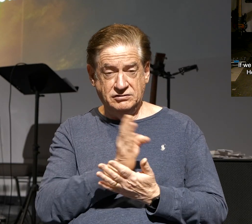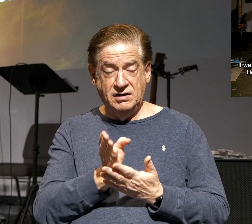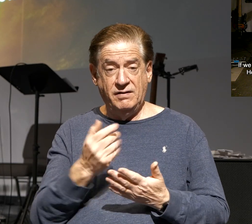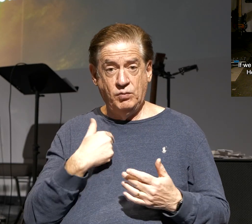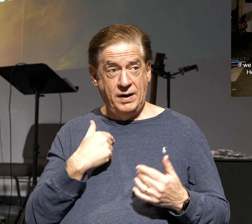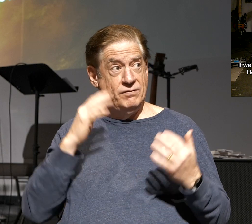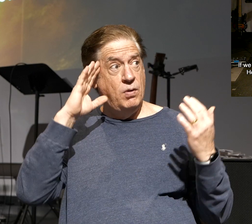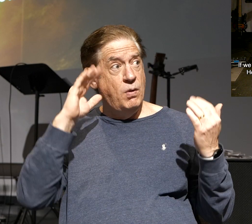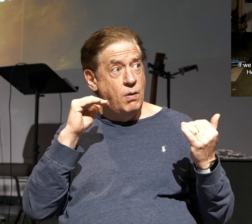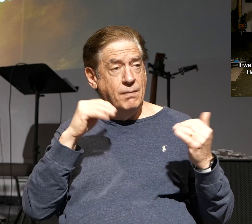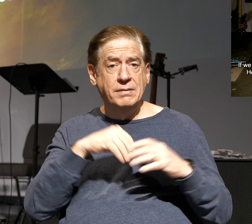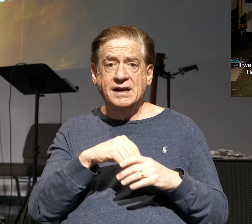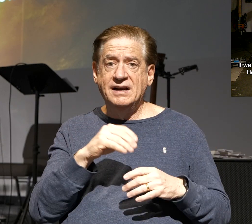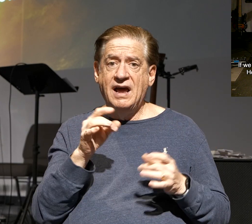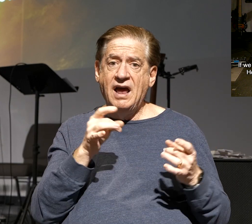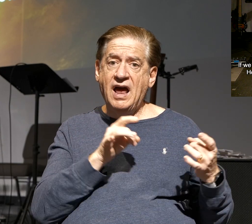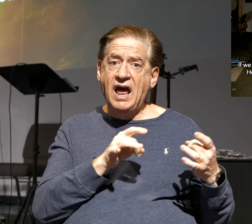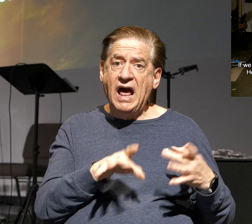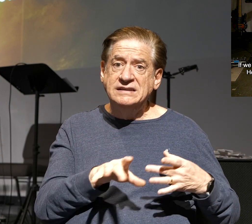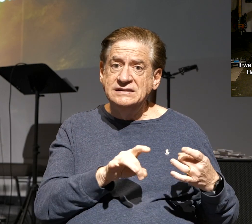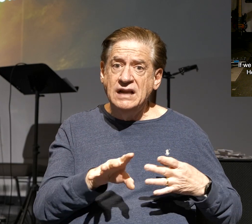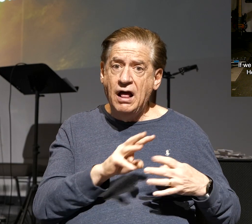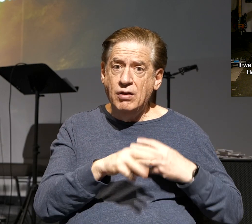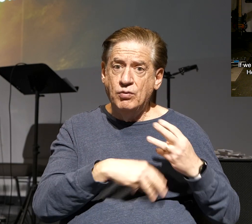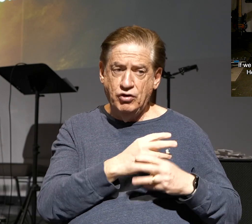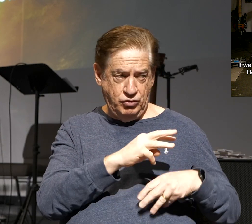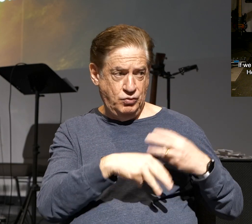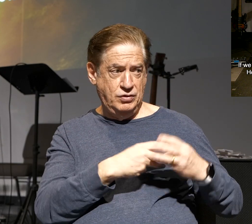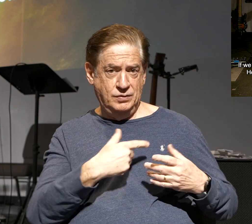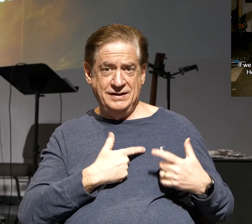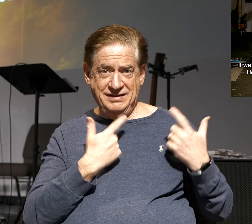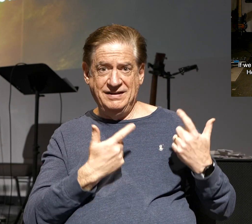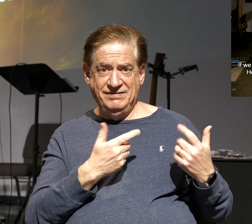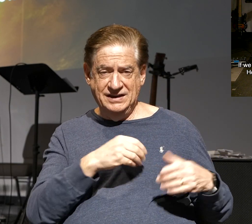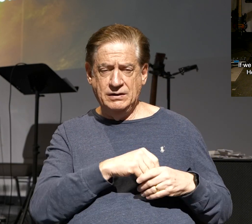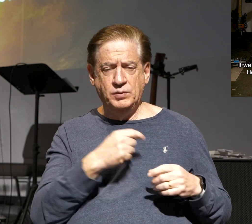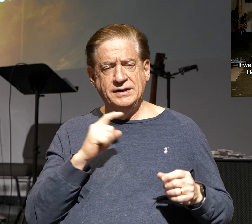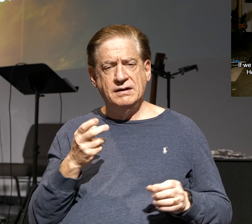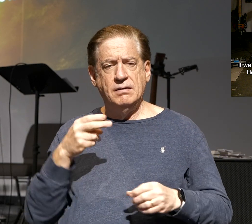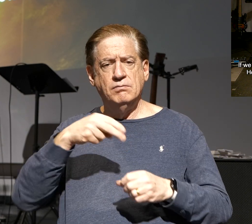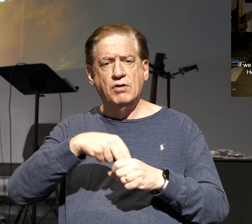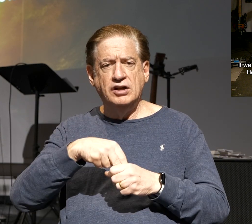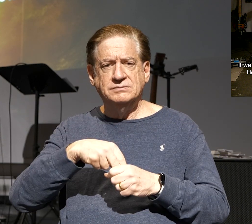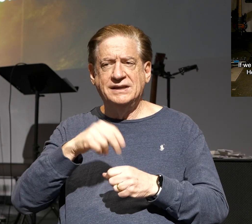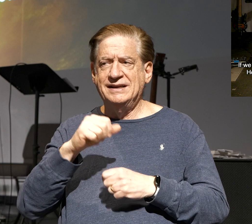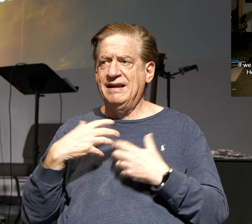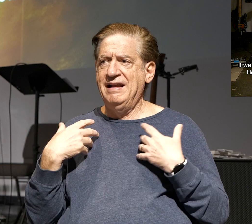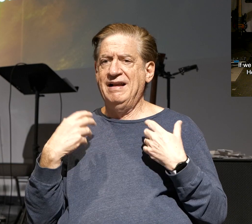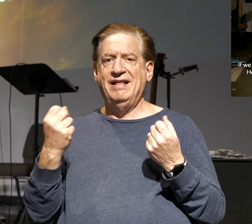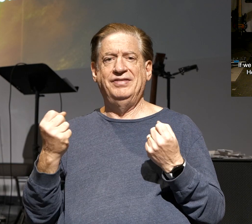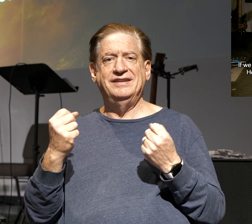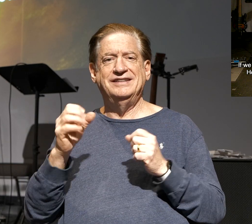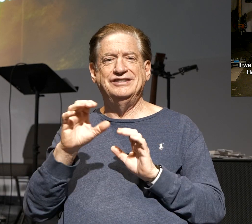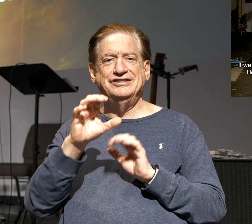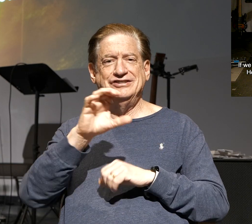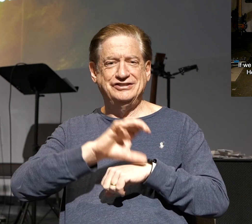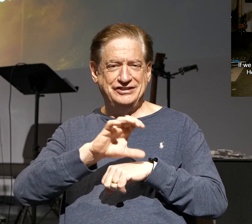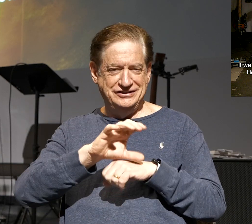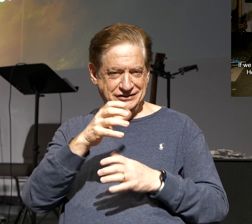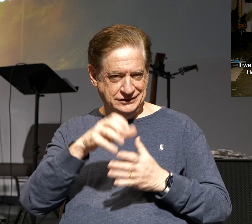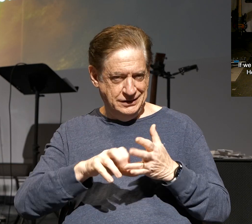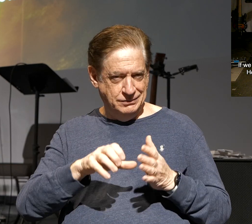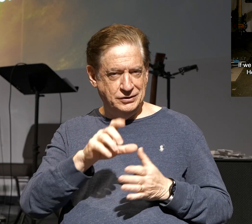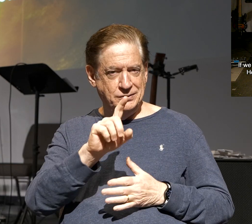hostile world, that's the world we live in, we need to be a participant in a healthy church. That was chapter 1,